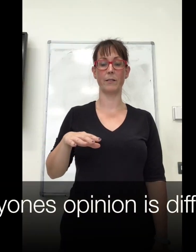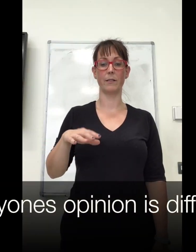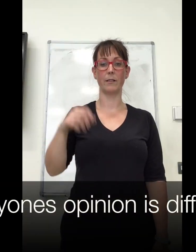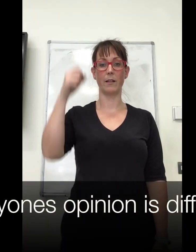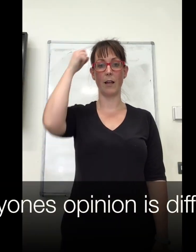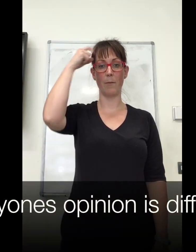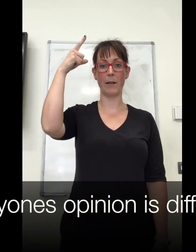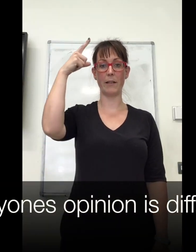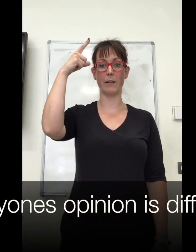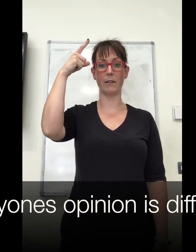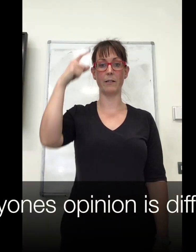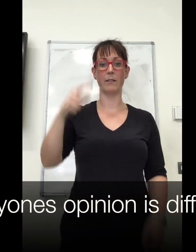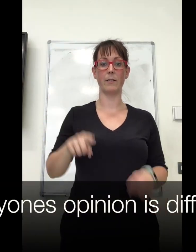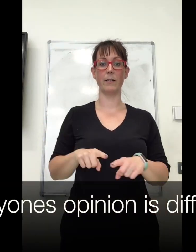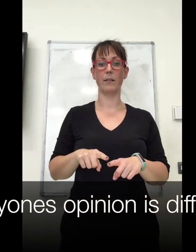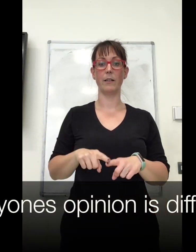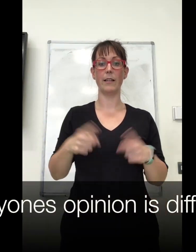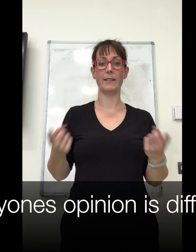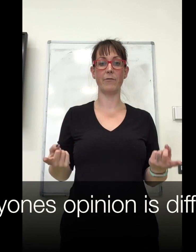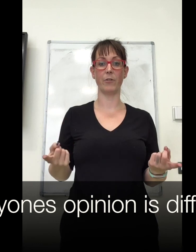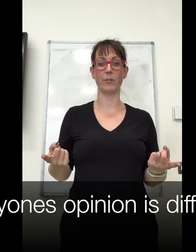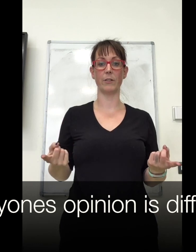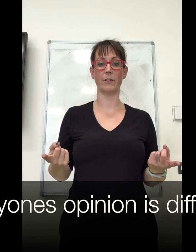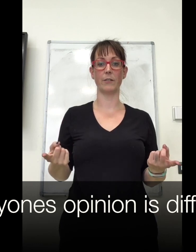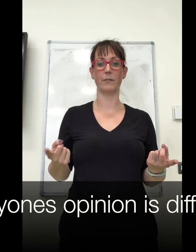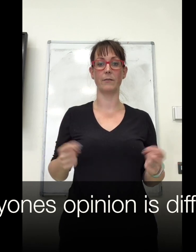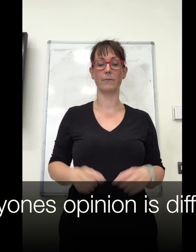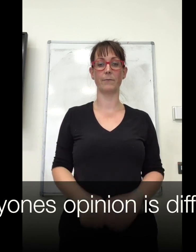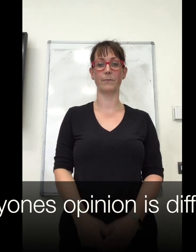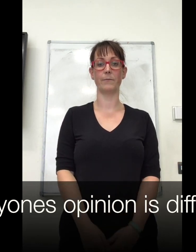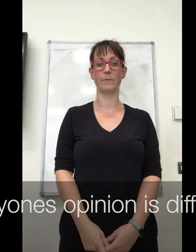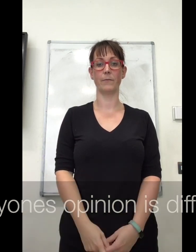Everyone's opinion is different. I might ask, put too much on it. Me.